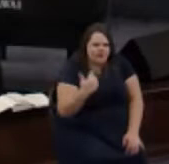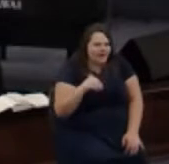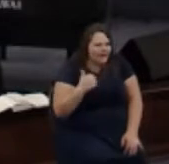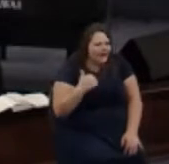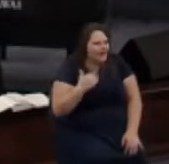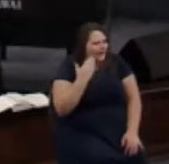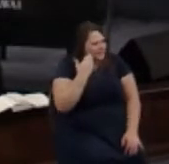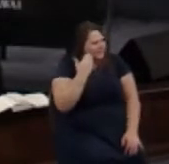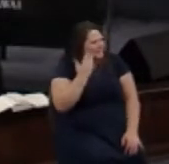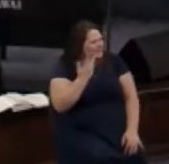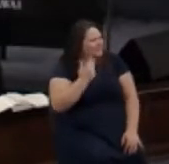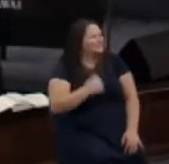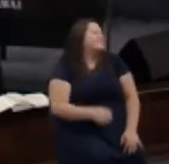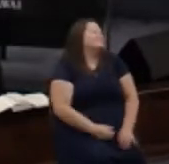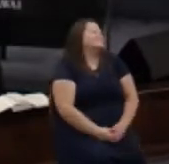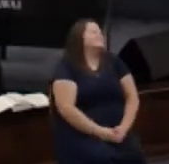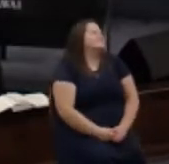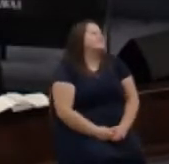but